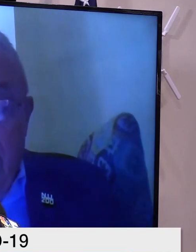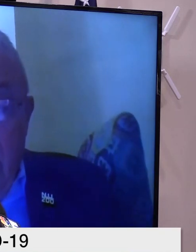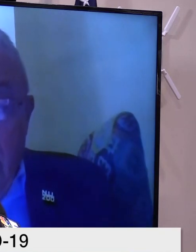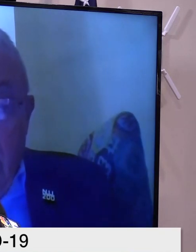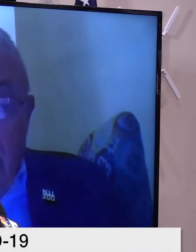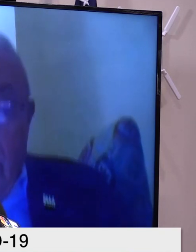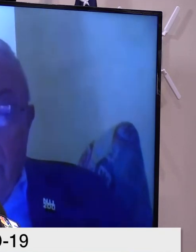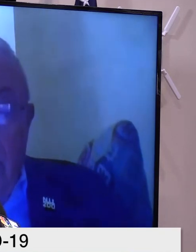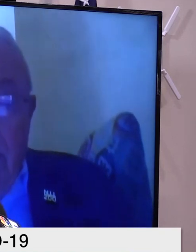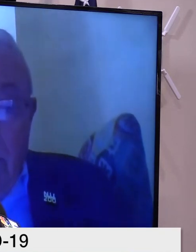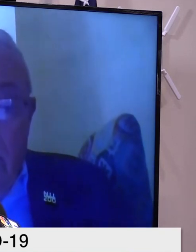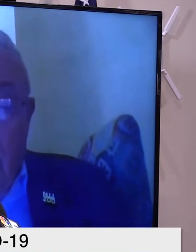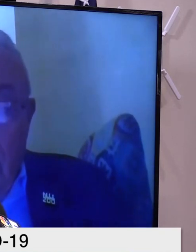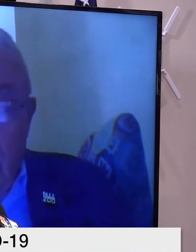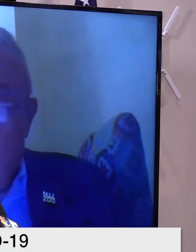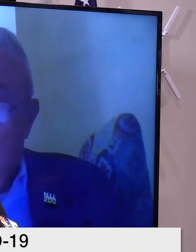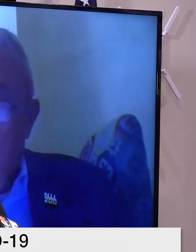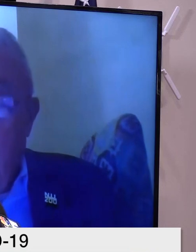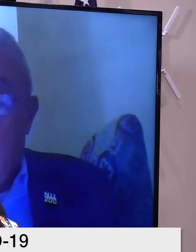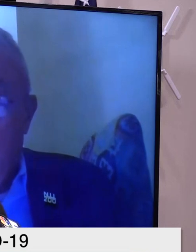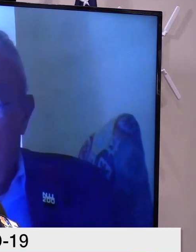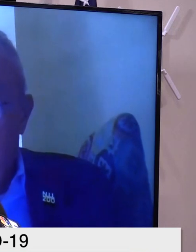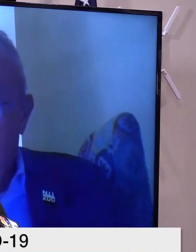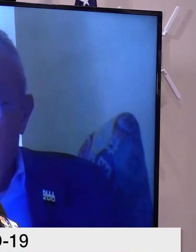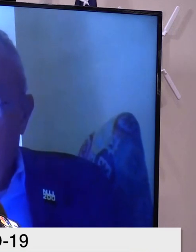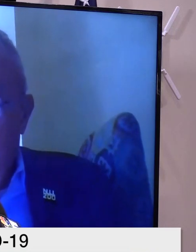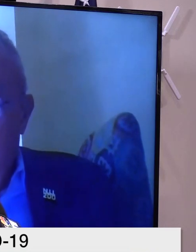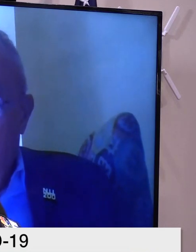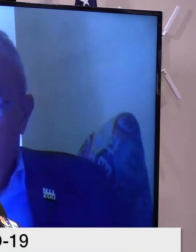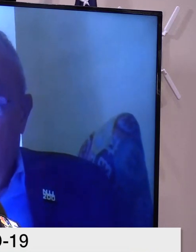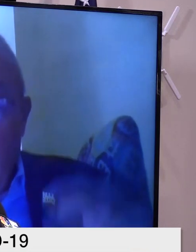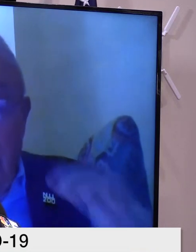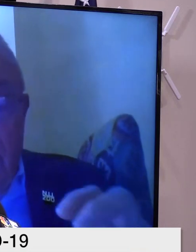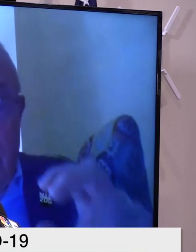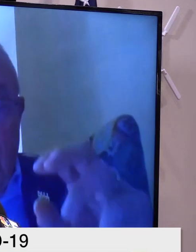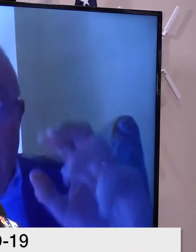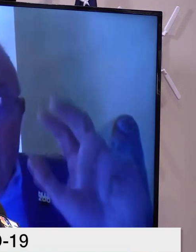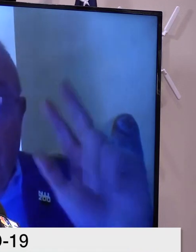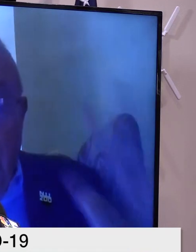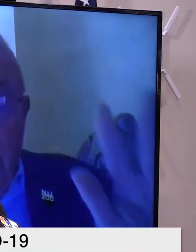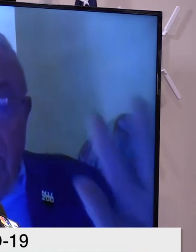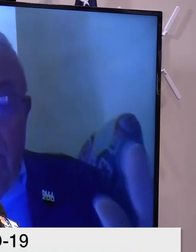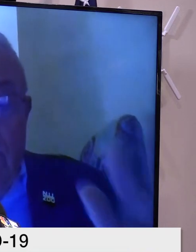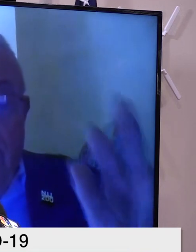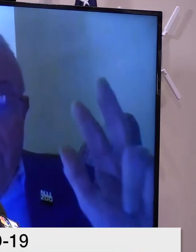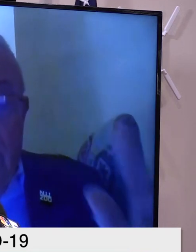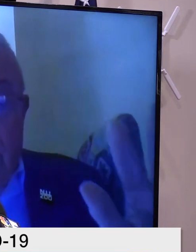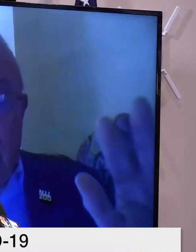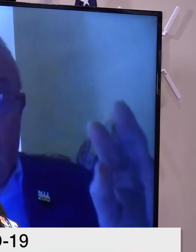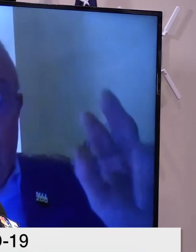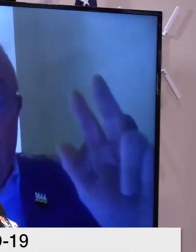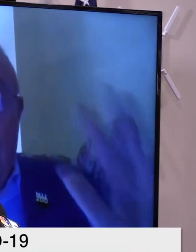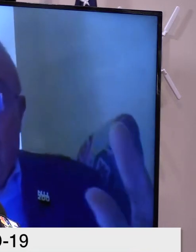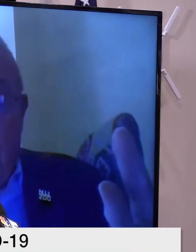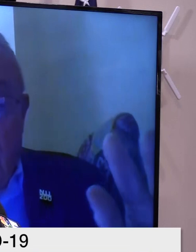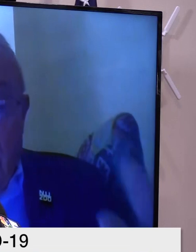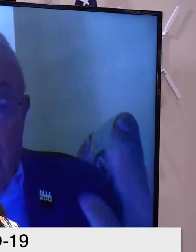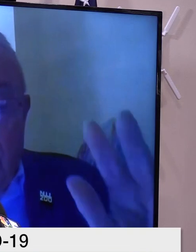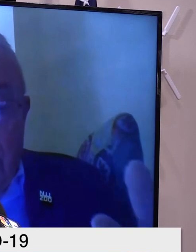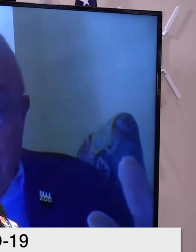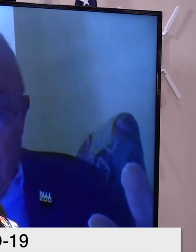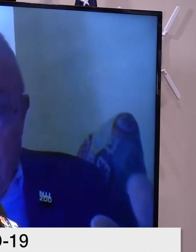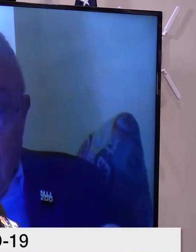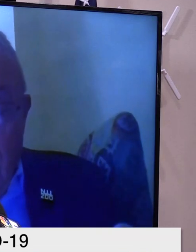faculty and staff that are making this a huge success. For your listeners, there are three major phases or